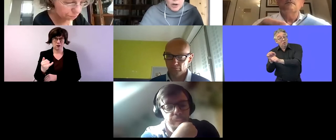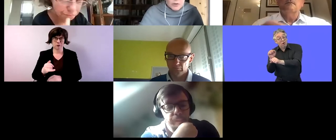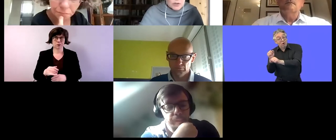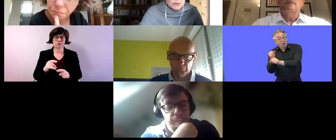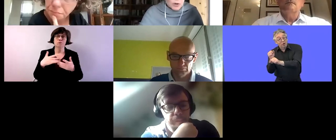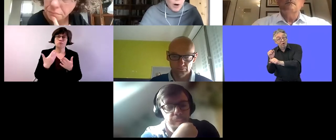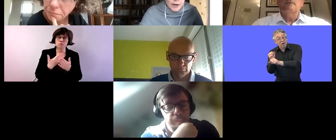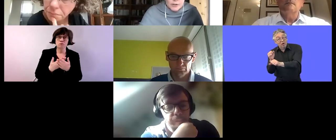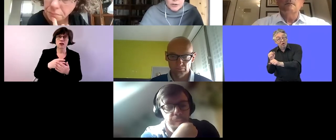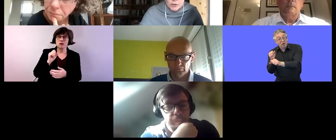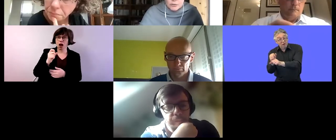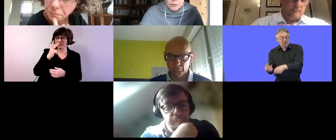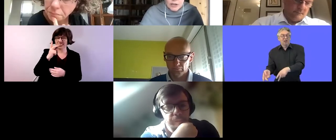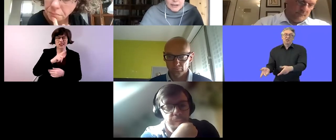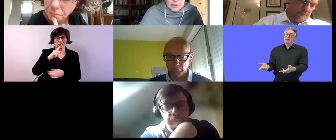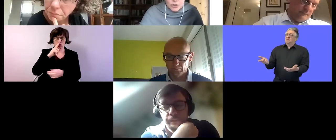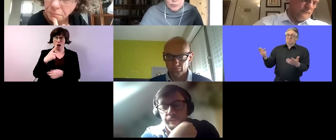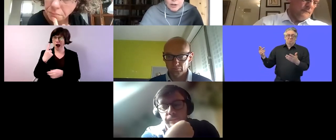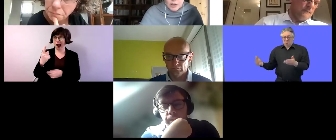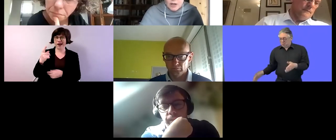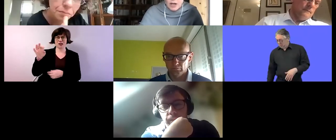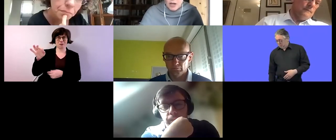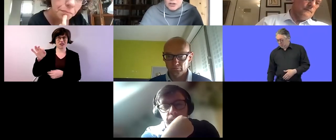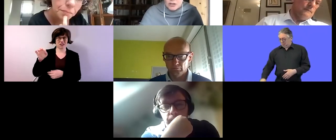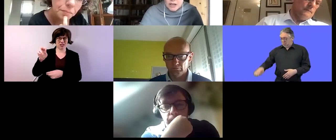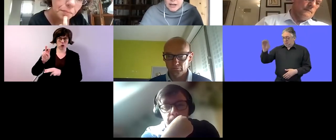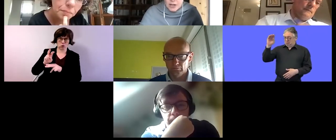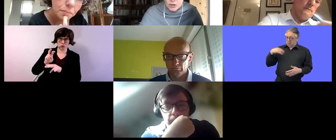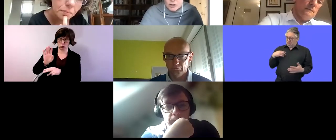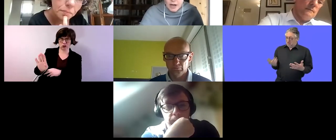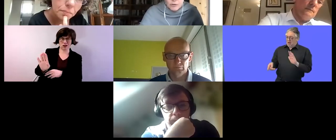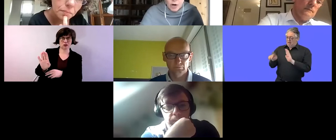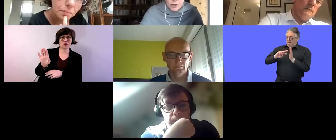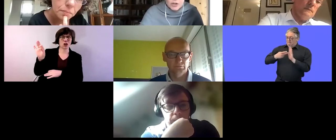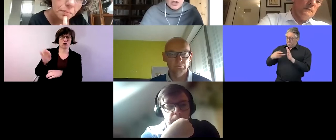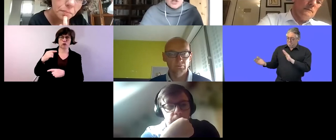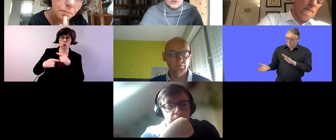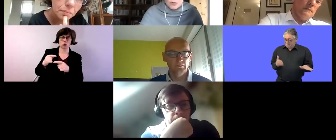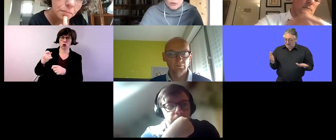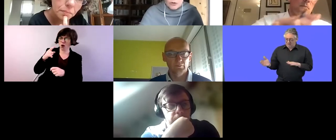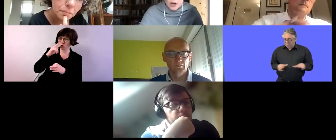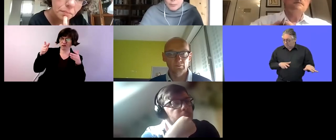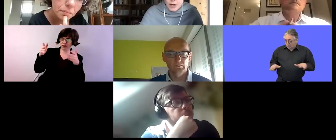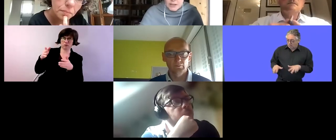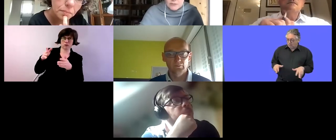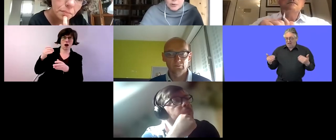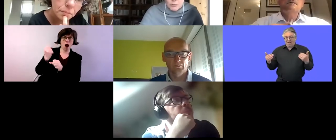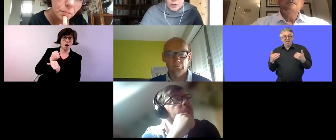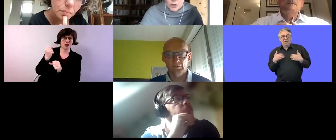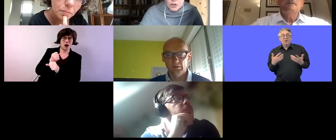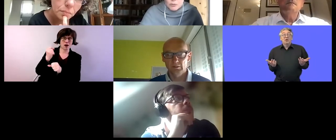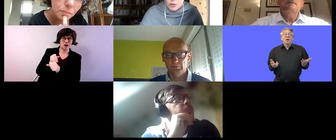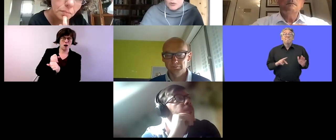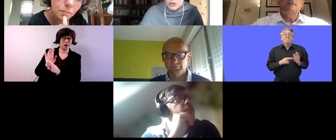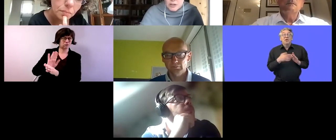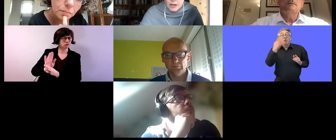department required to take leadership uh and and to take action in that regard so the comprehensive employment